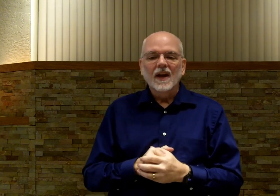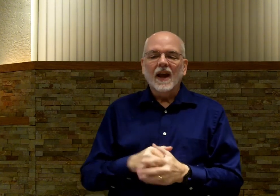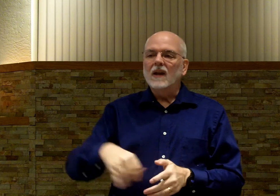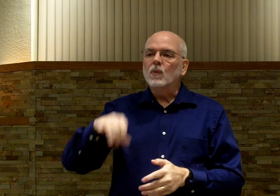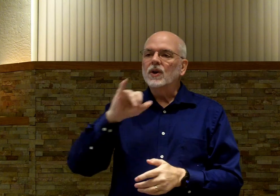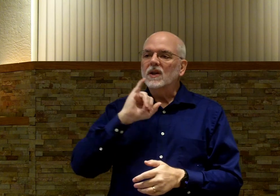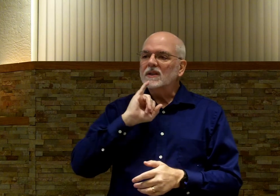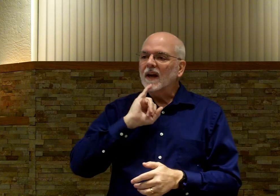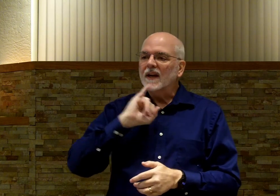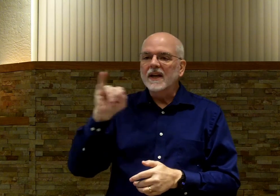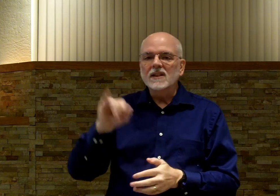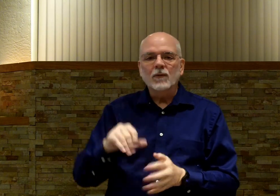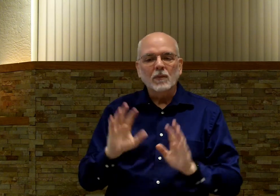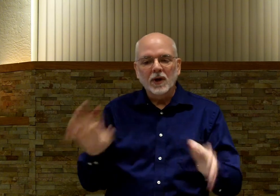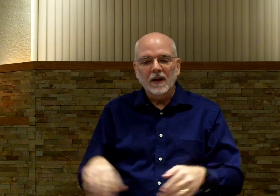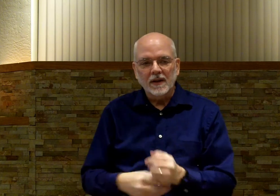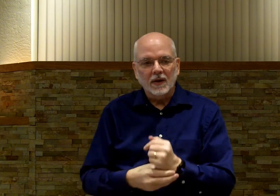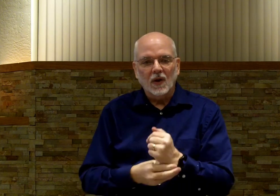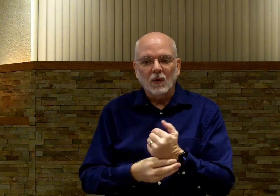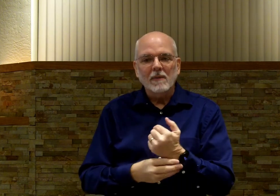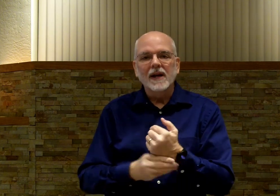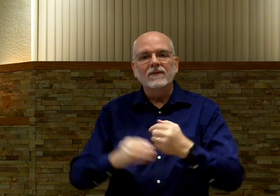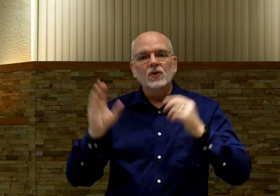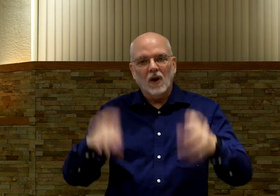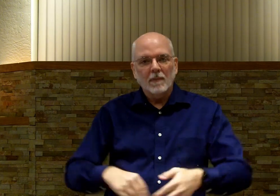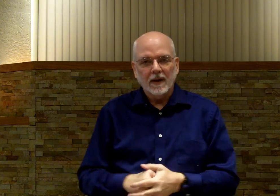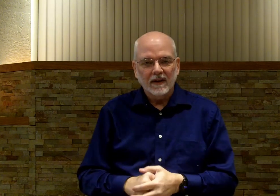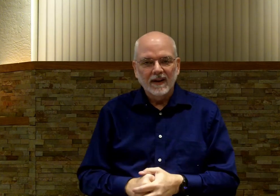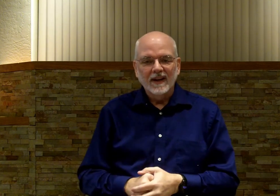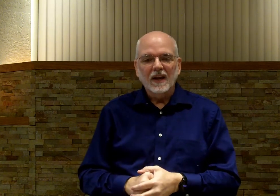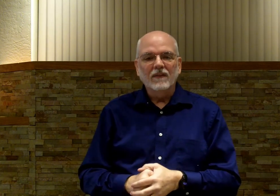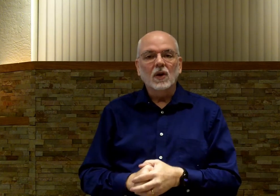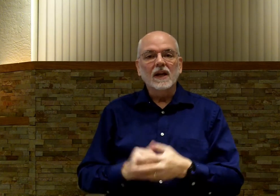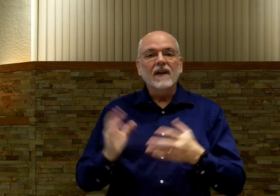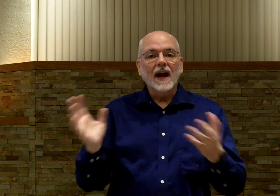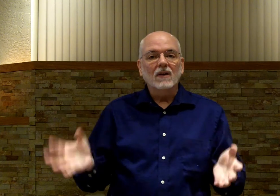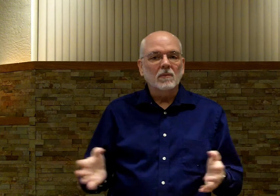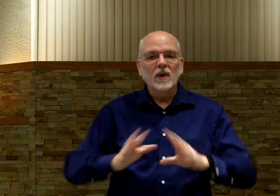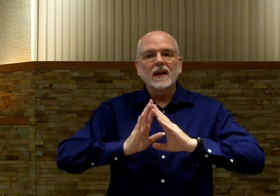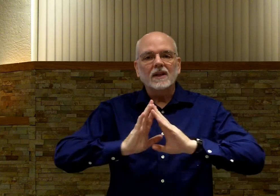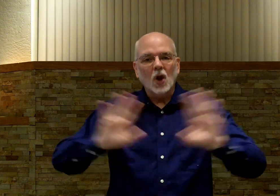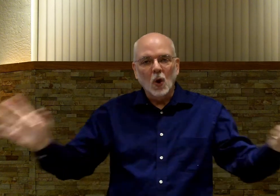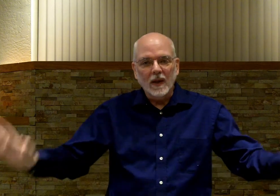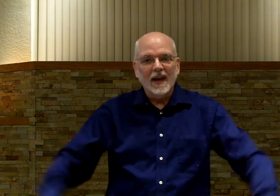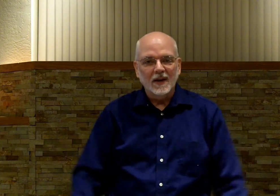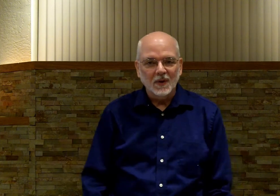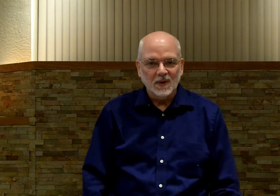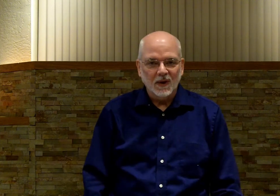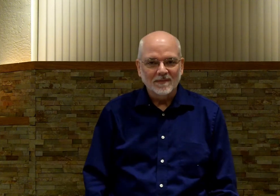And we're just going to sign it is if we put it in there at all. We might even drop it. If you leave that out completely, it's okay to do so.